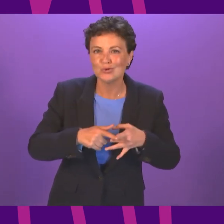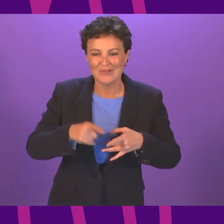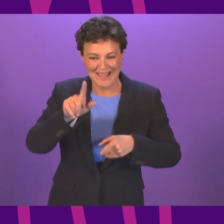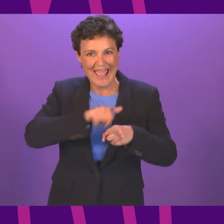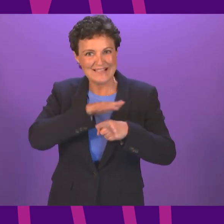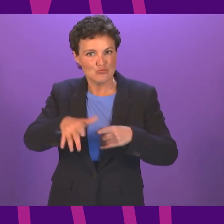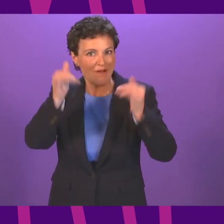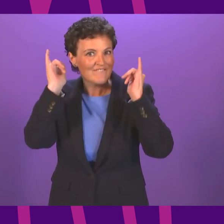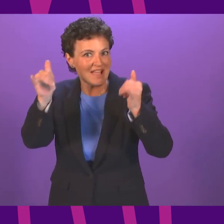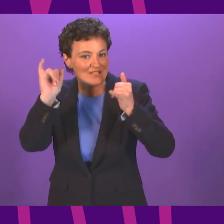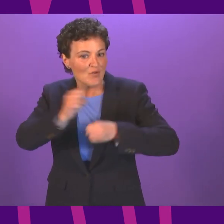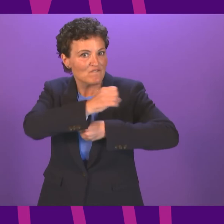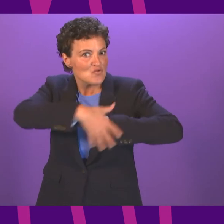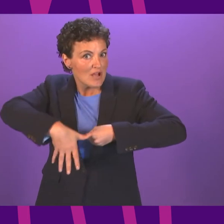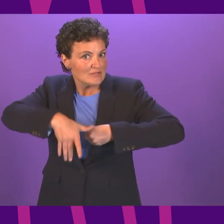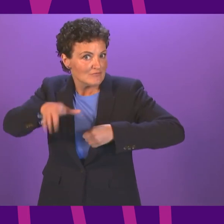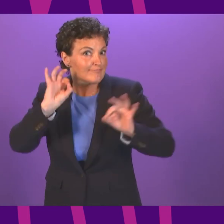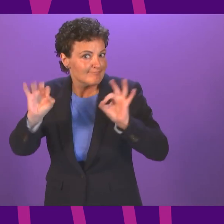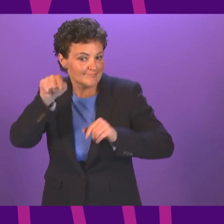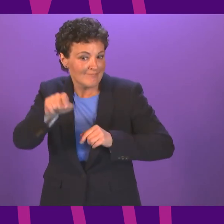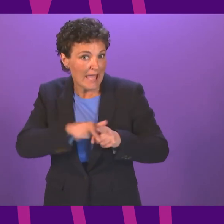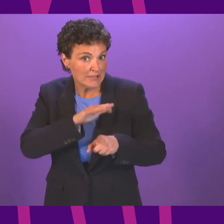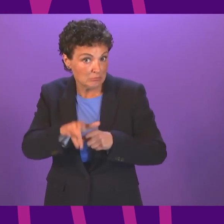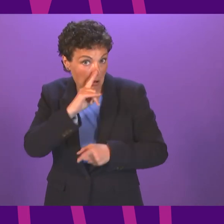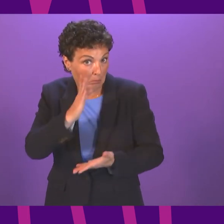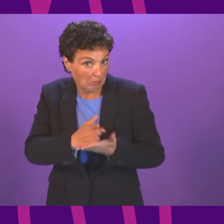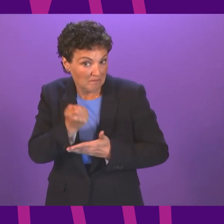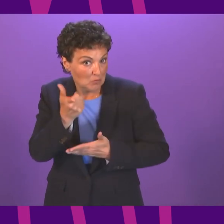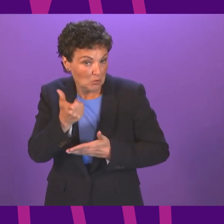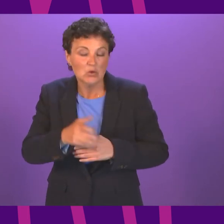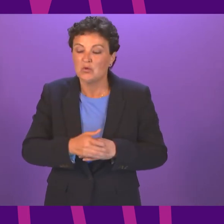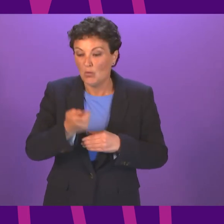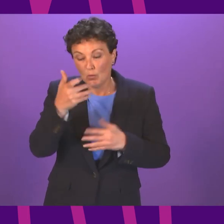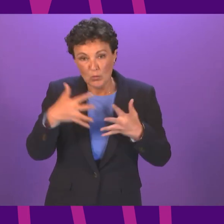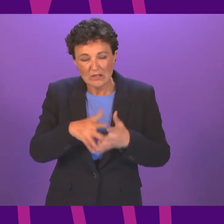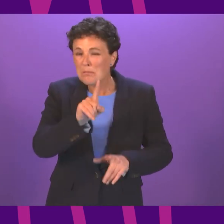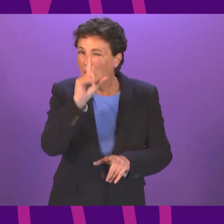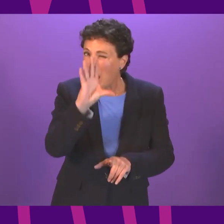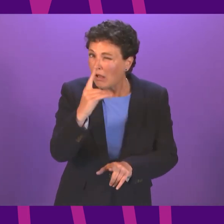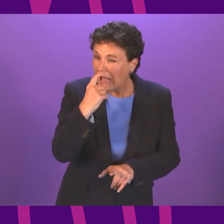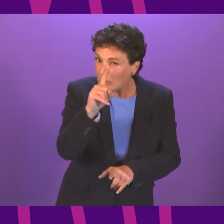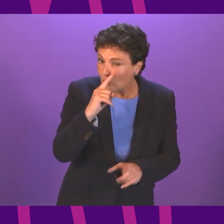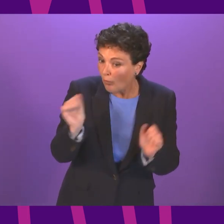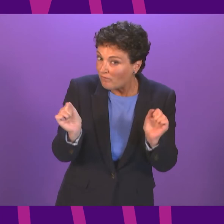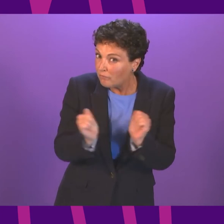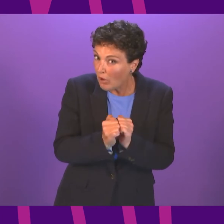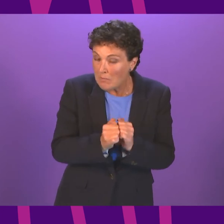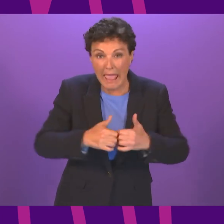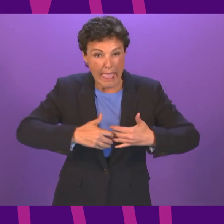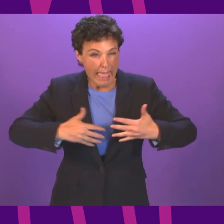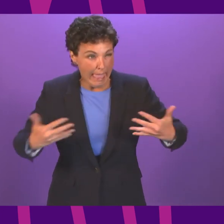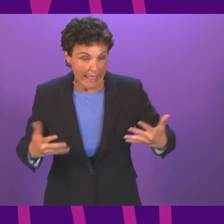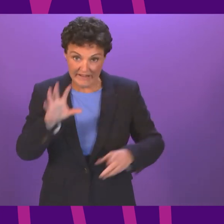in Edinburgh in a couple of months' time? But can she confirm that all cultural venues, whether standing or seated,